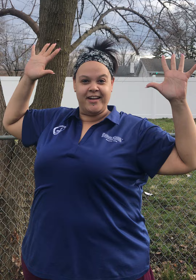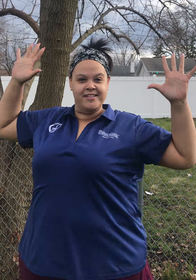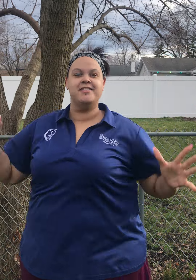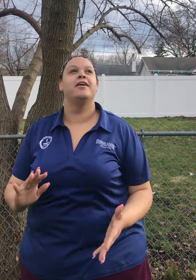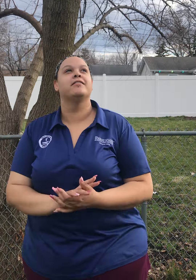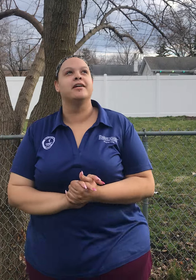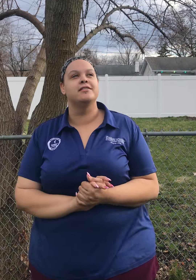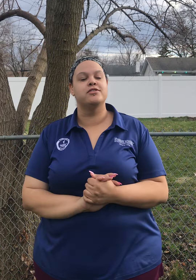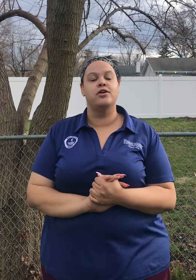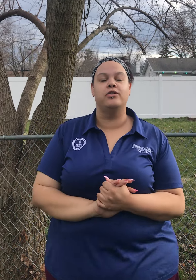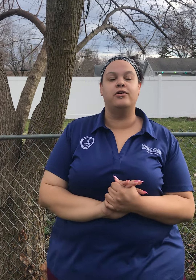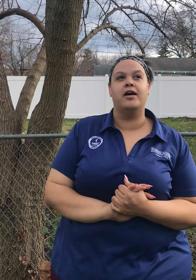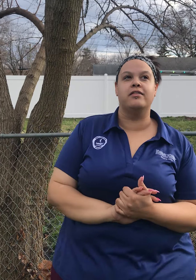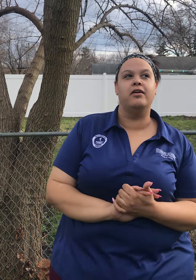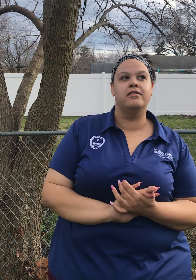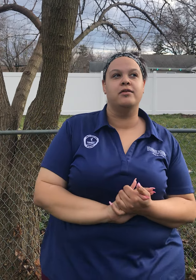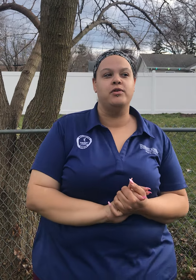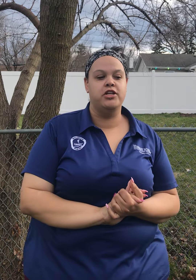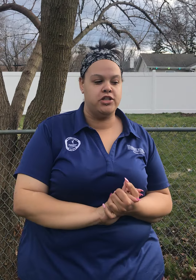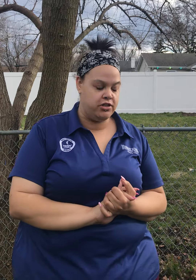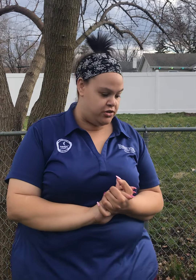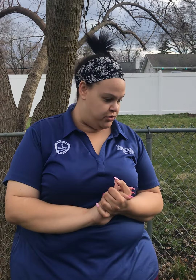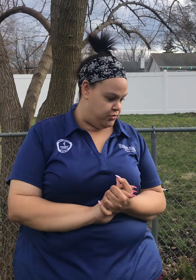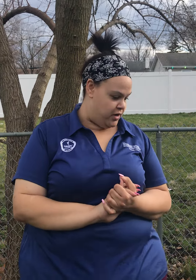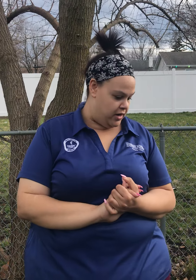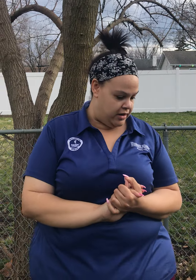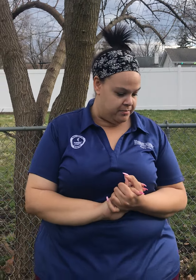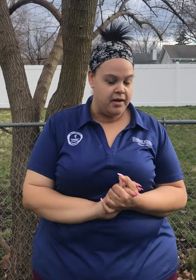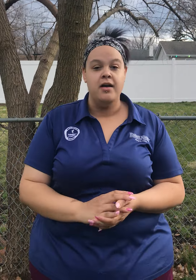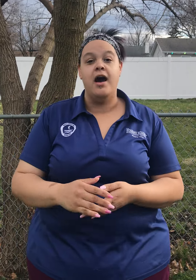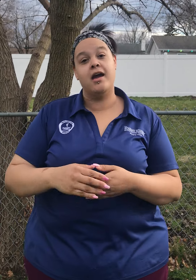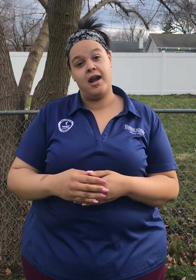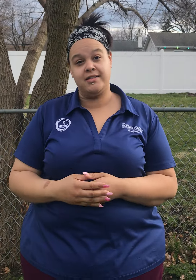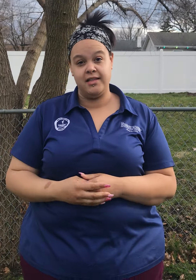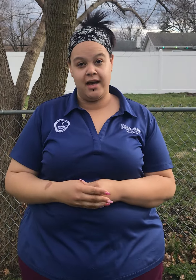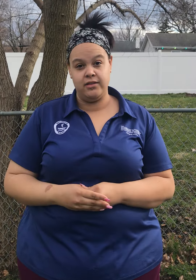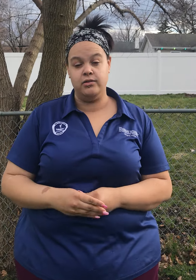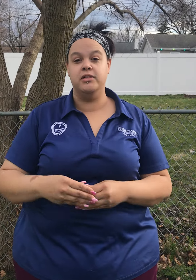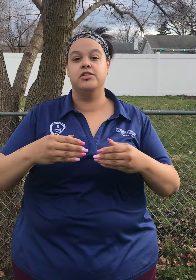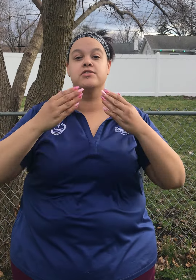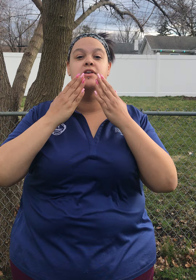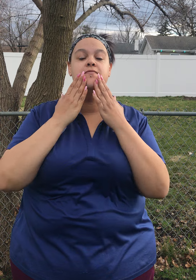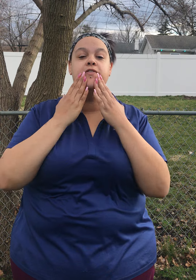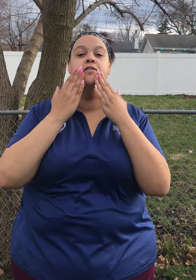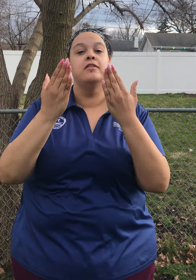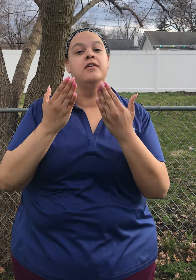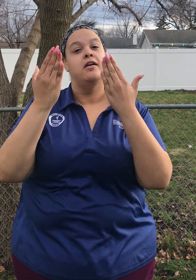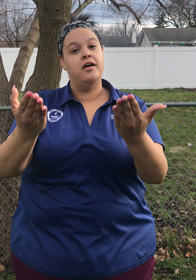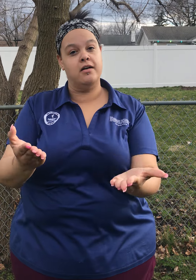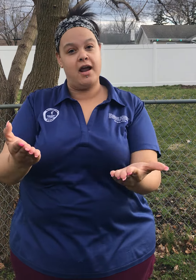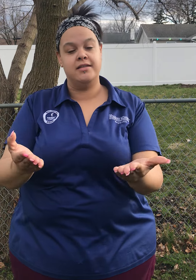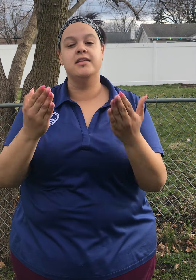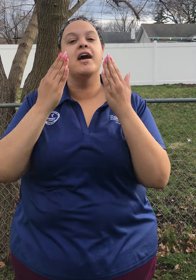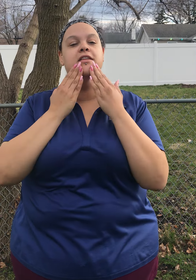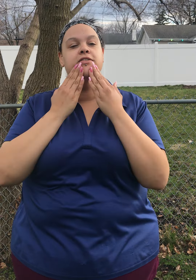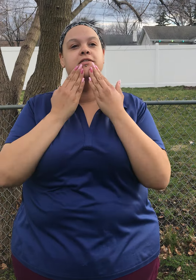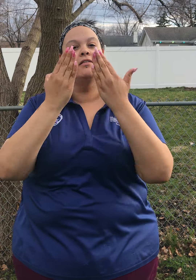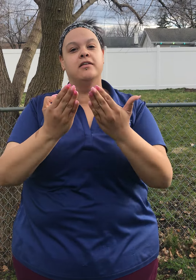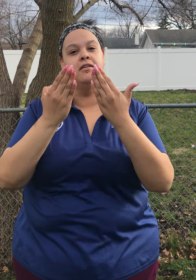and all right so I thought that we should do agraciado which is grateful agraciado